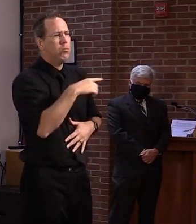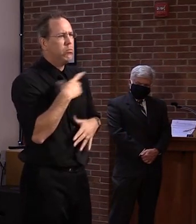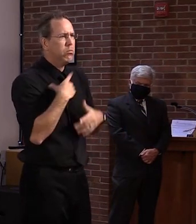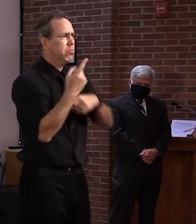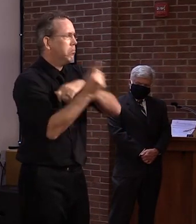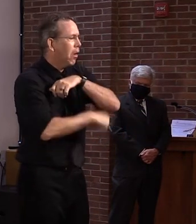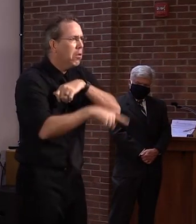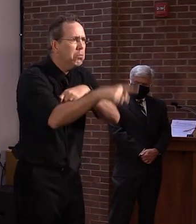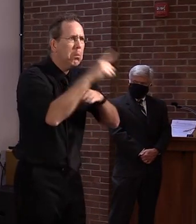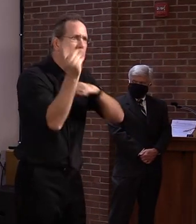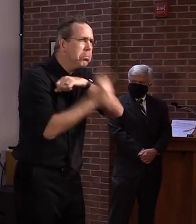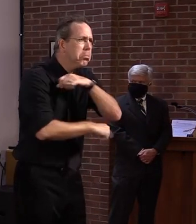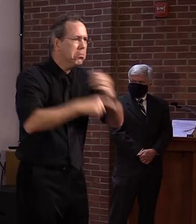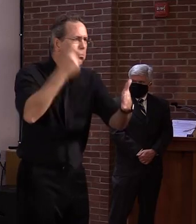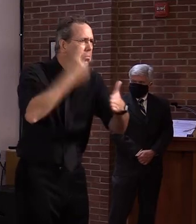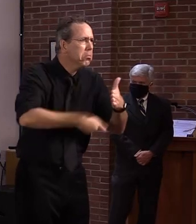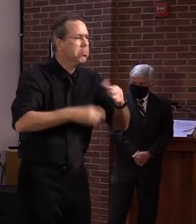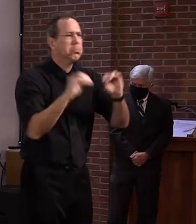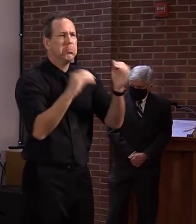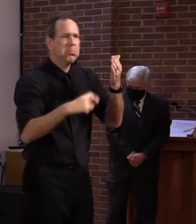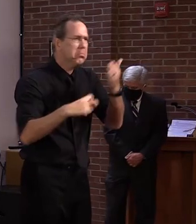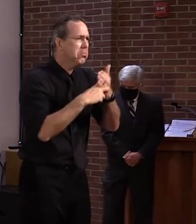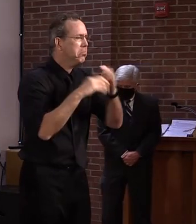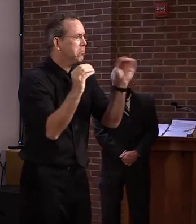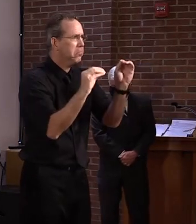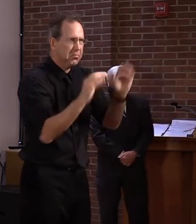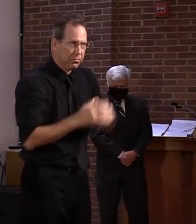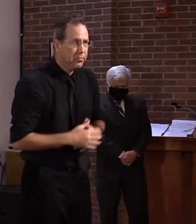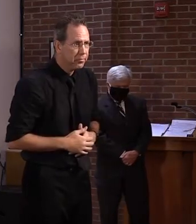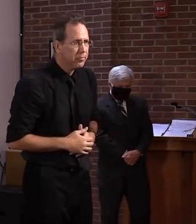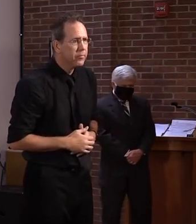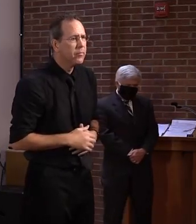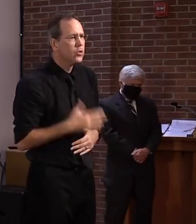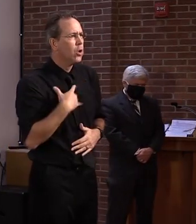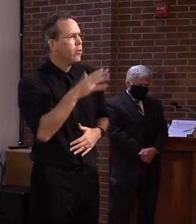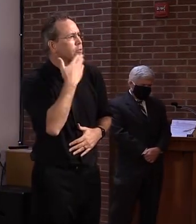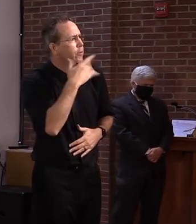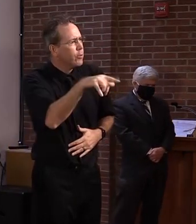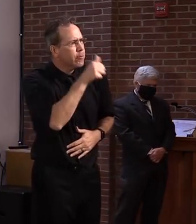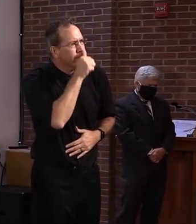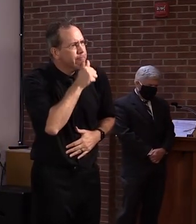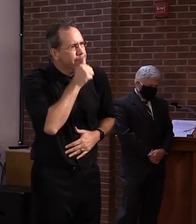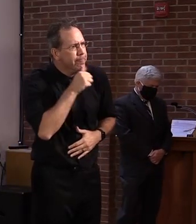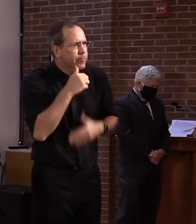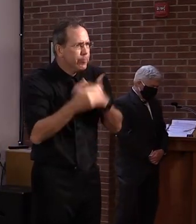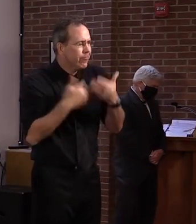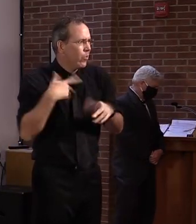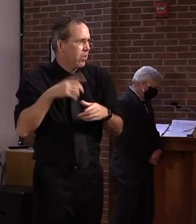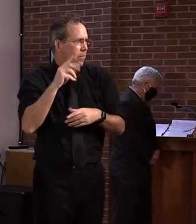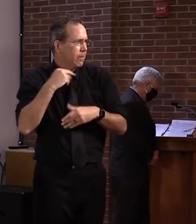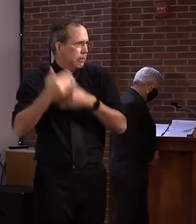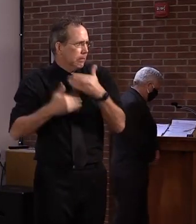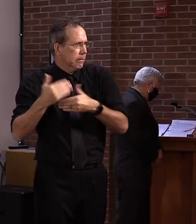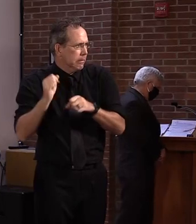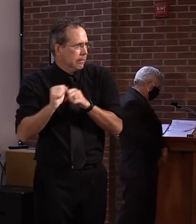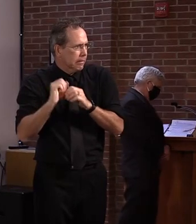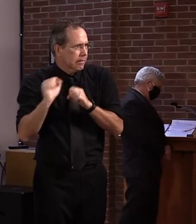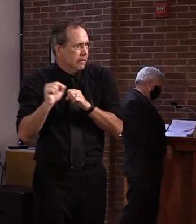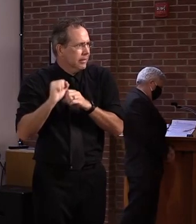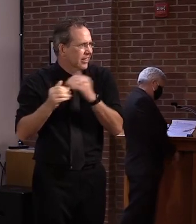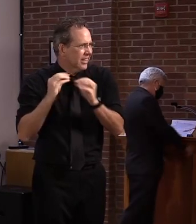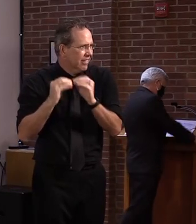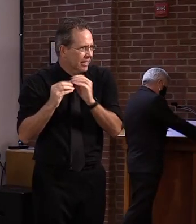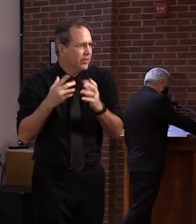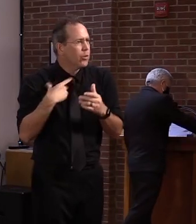their understanding and patience we have all experienced during the pandemic. Also, for your cooperation with using